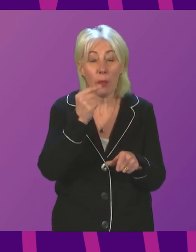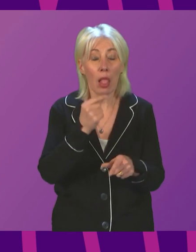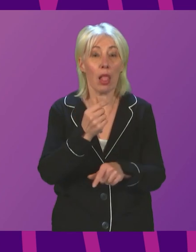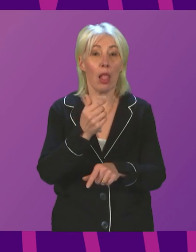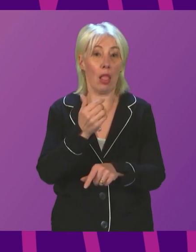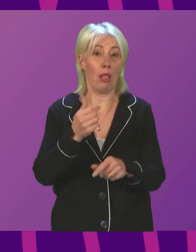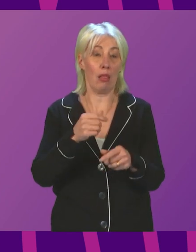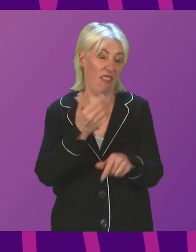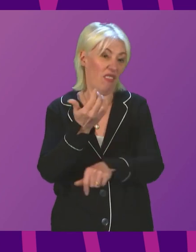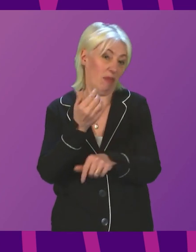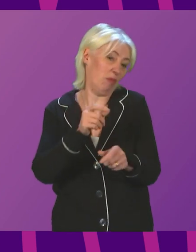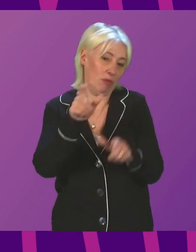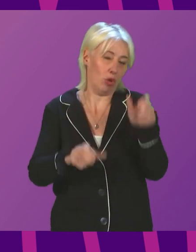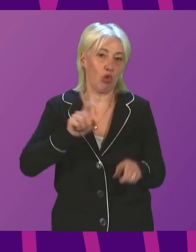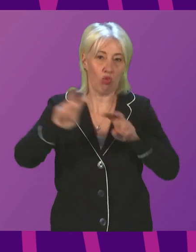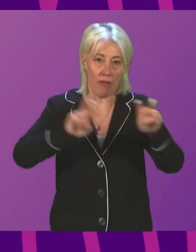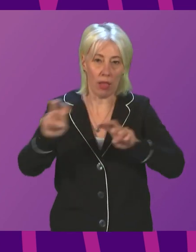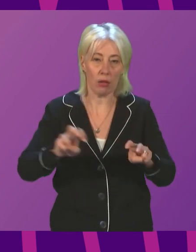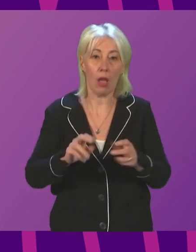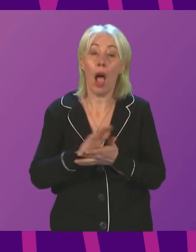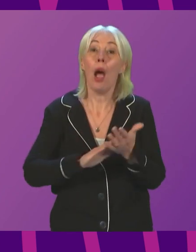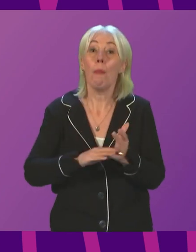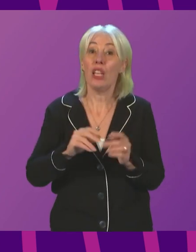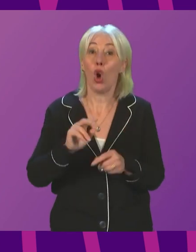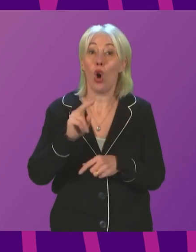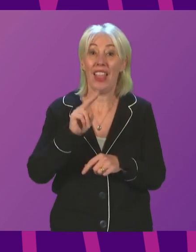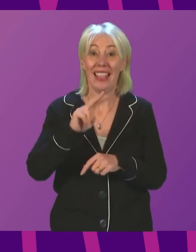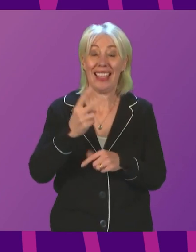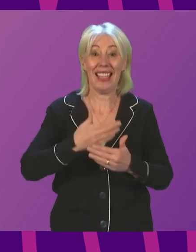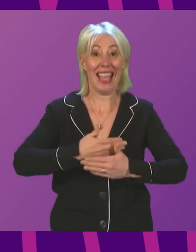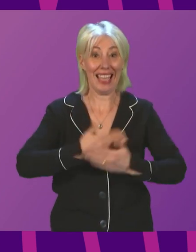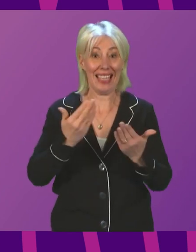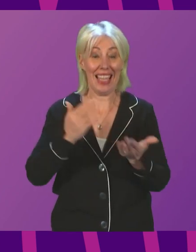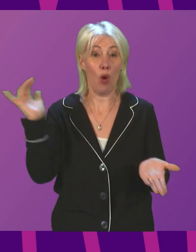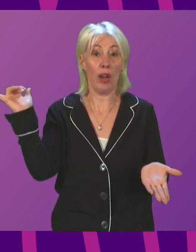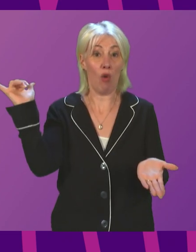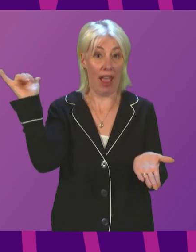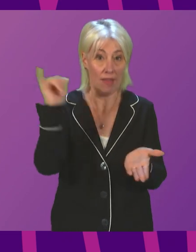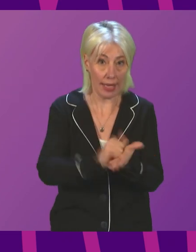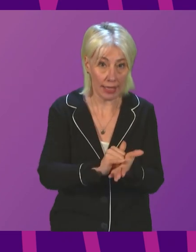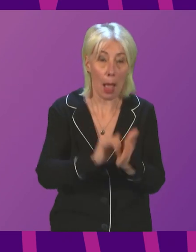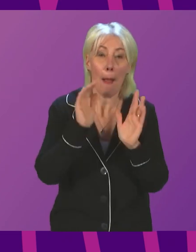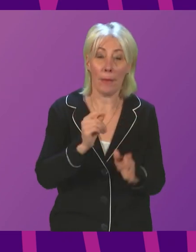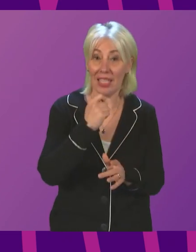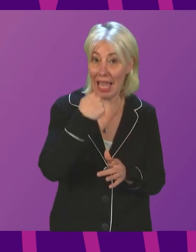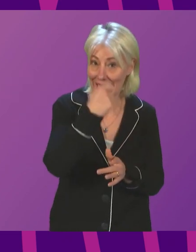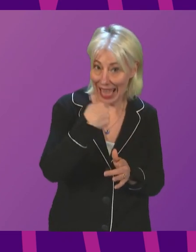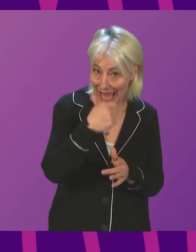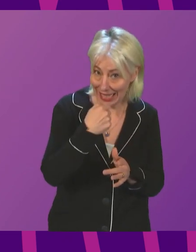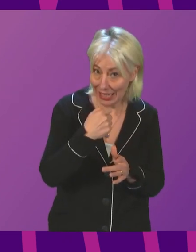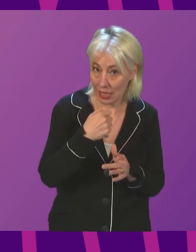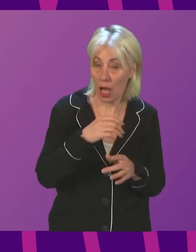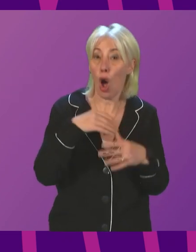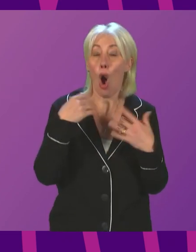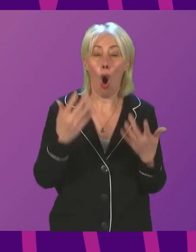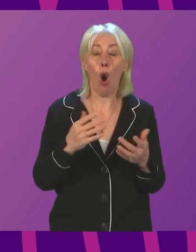vaccinated. That means a test on day two after arrival, but no isolation and no test before departure or